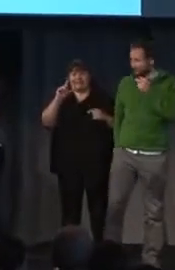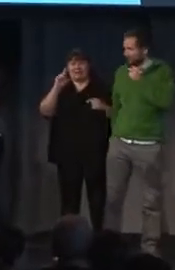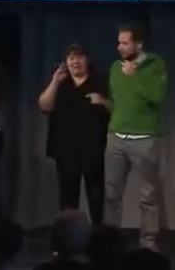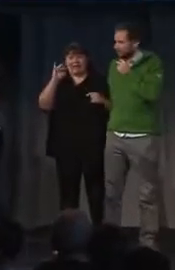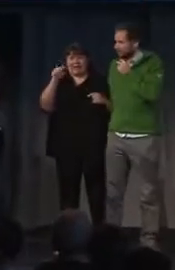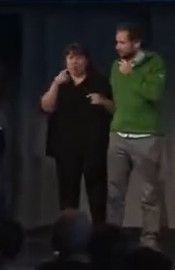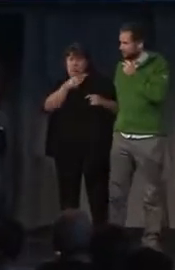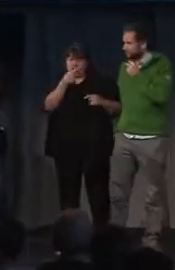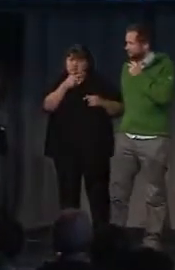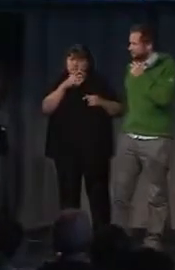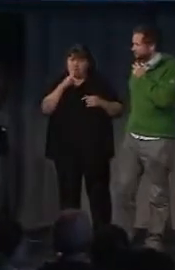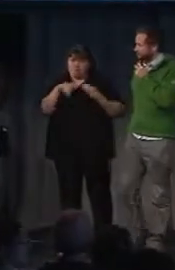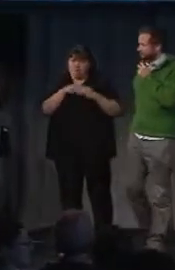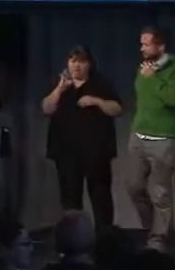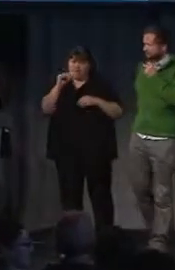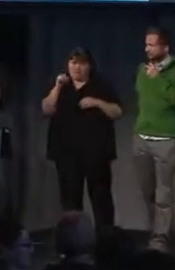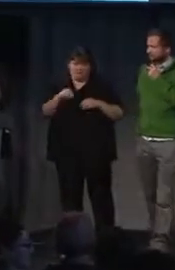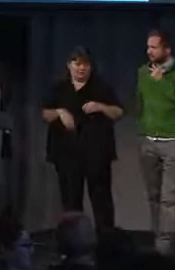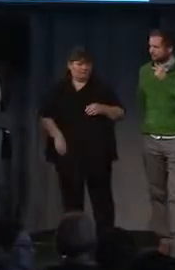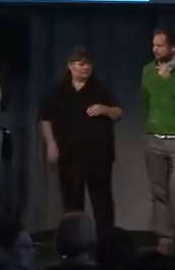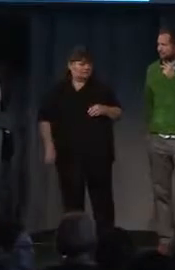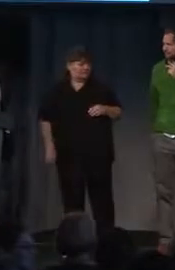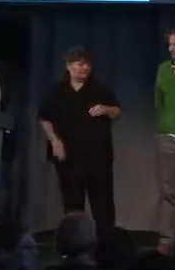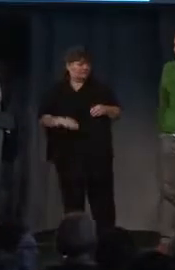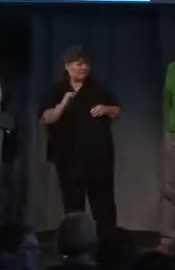talk about foam. Those edge effects. Right?